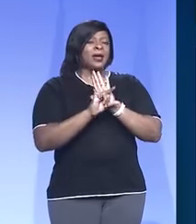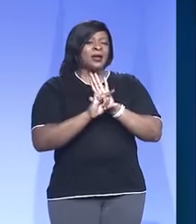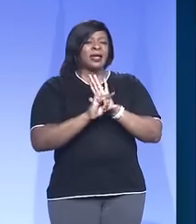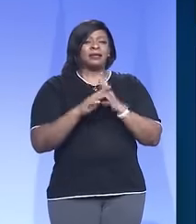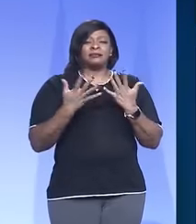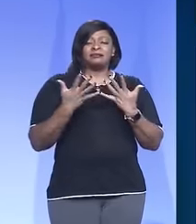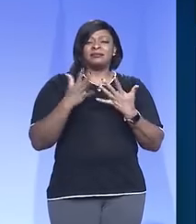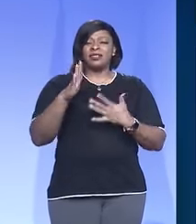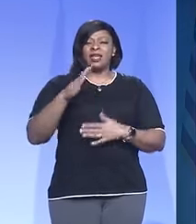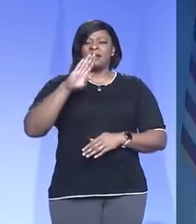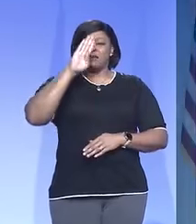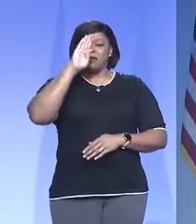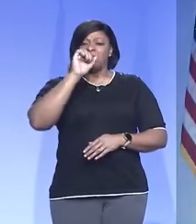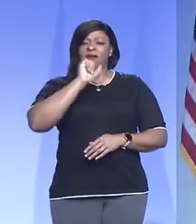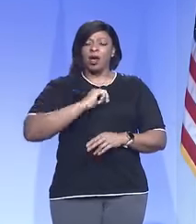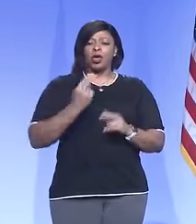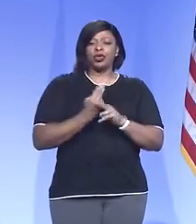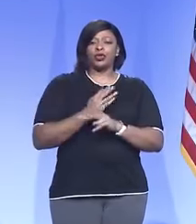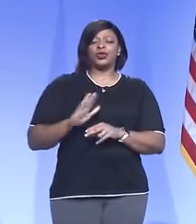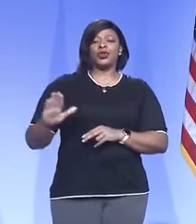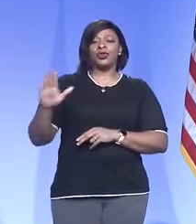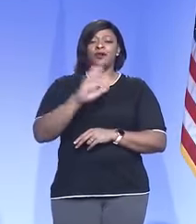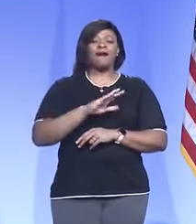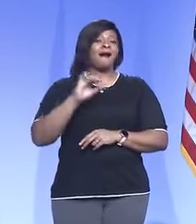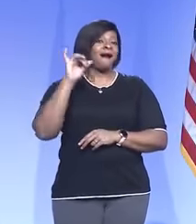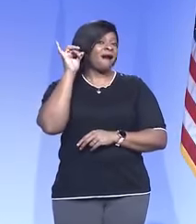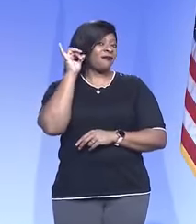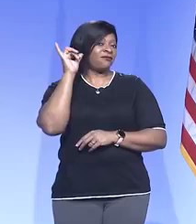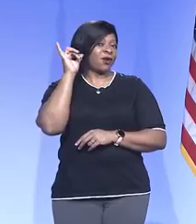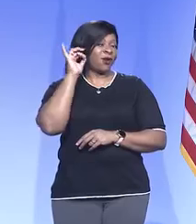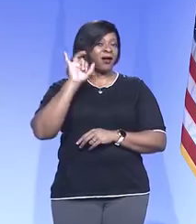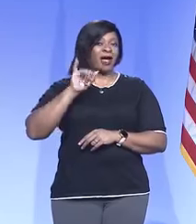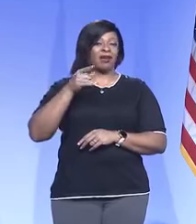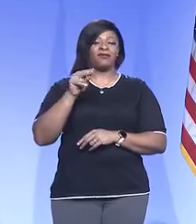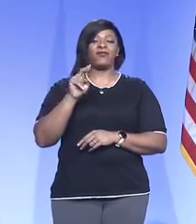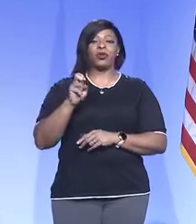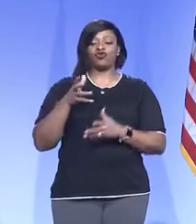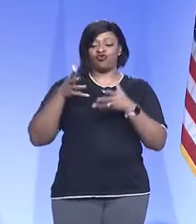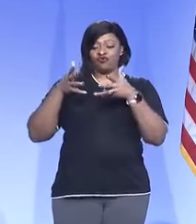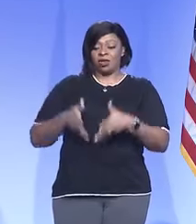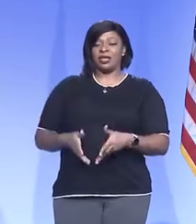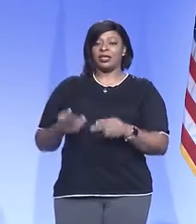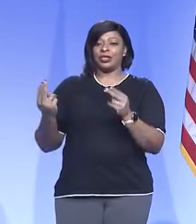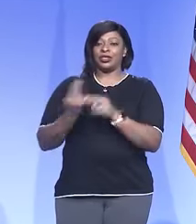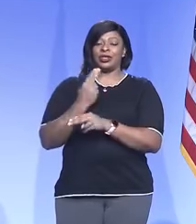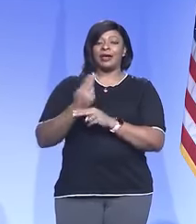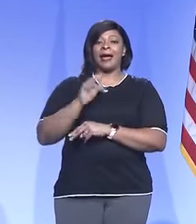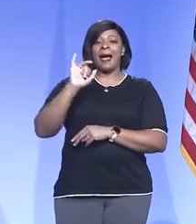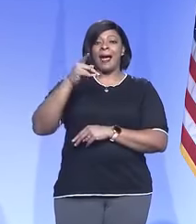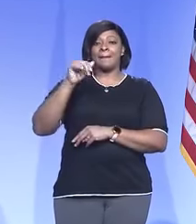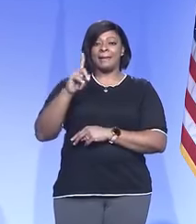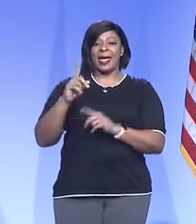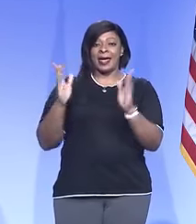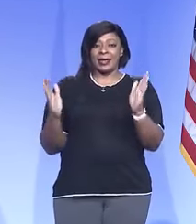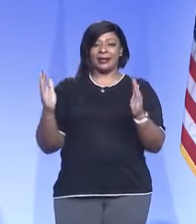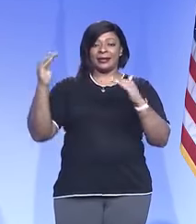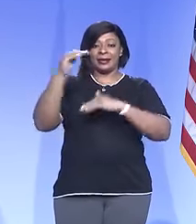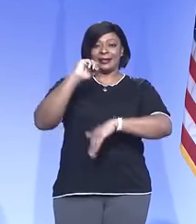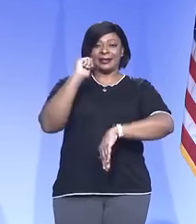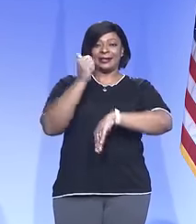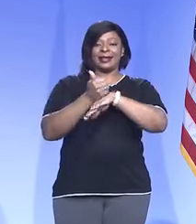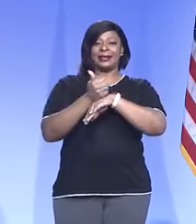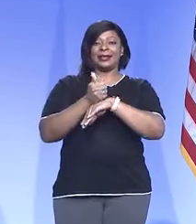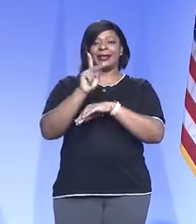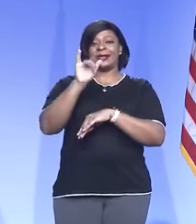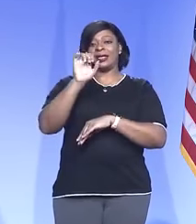to signs and symptoms using their iPhone, and then the rest are able to use an iPad that is set up, an